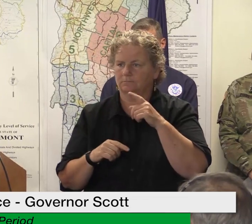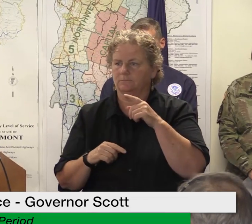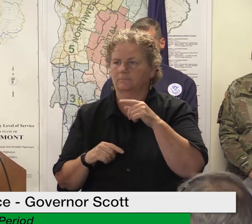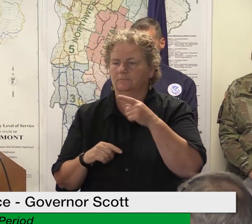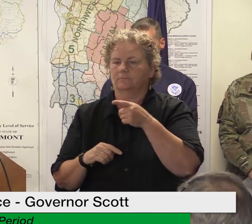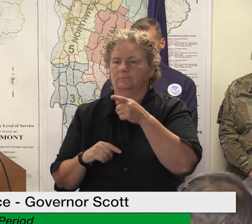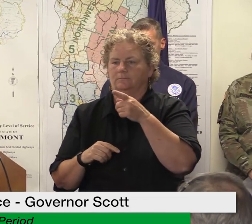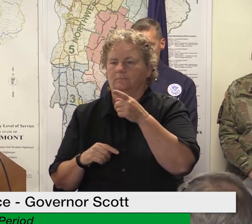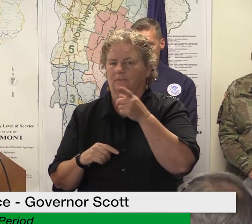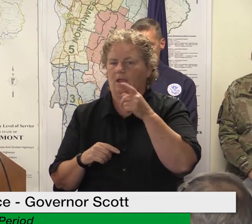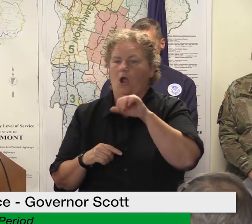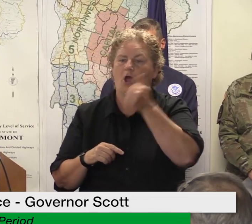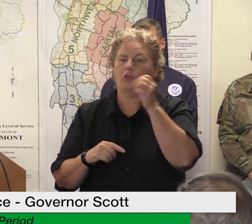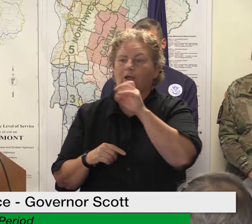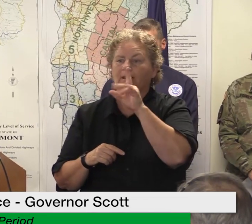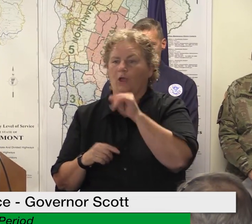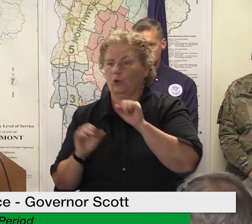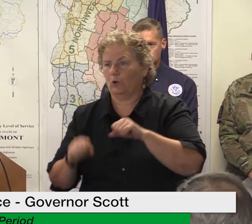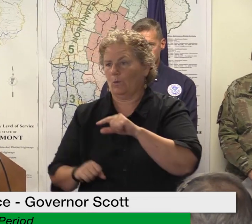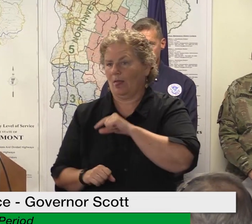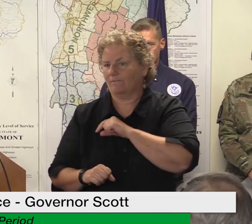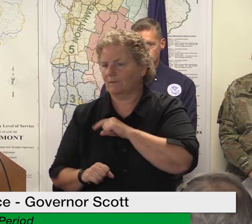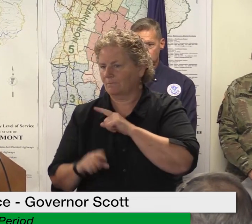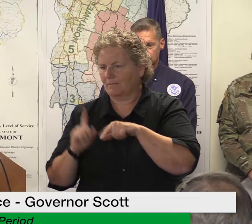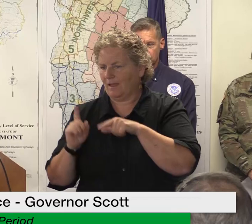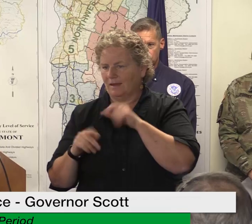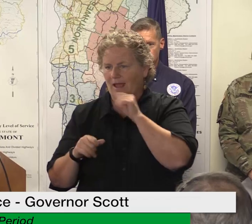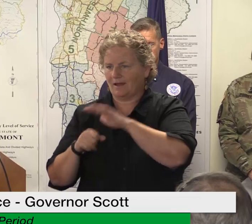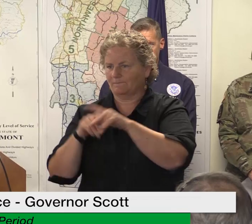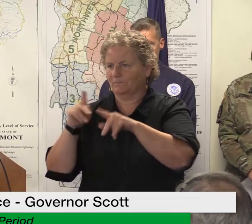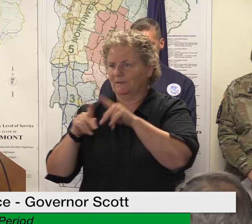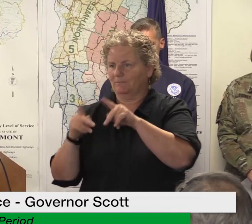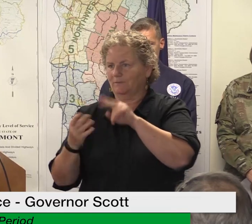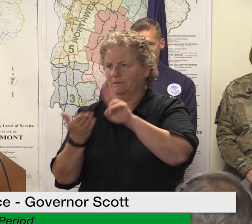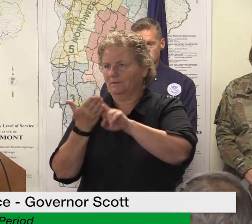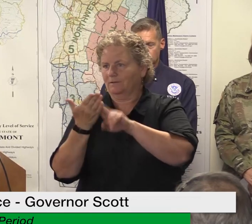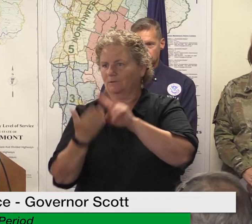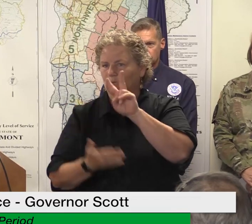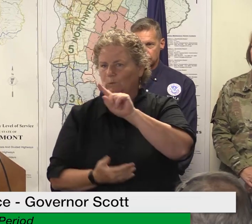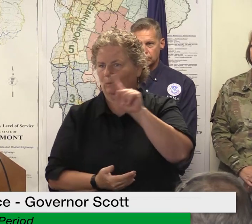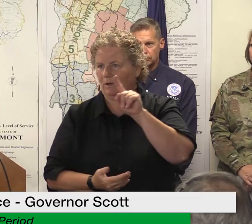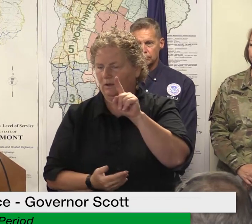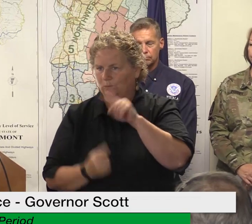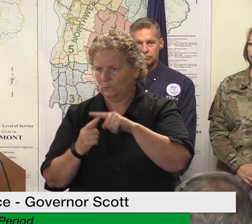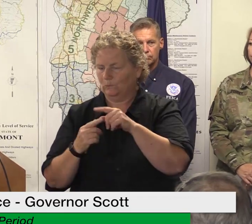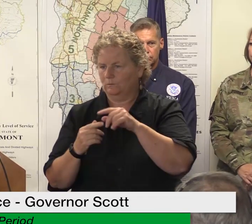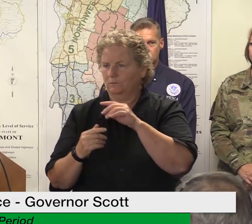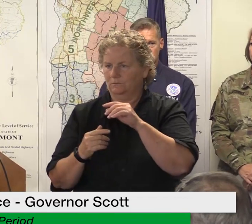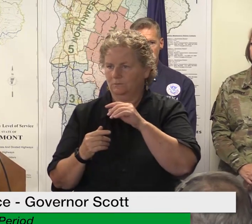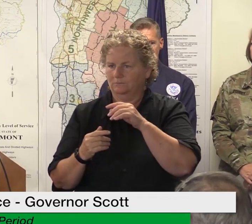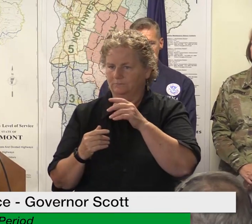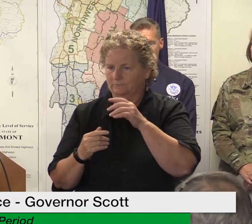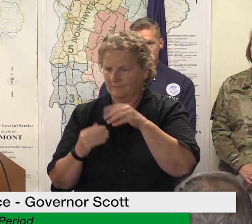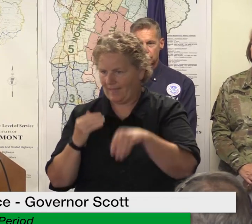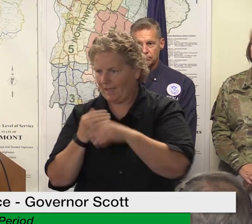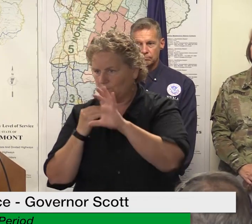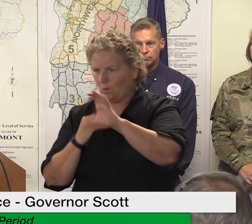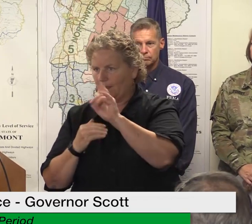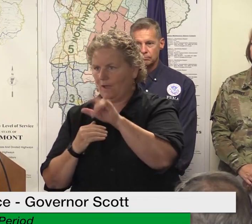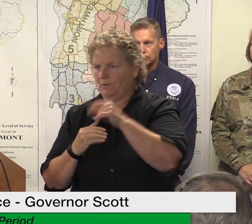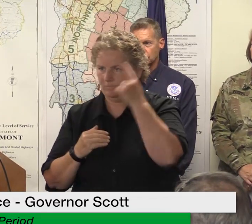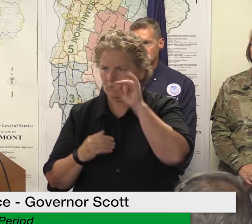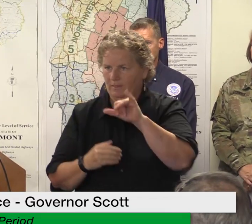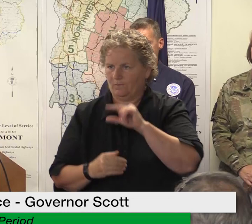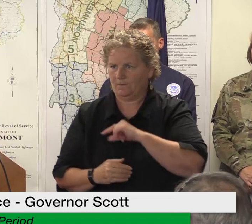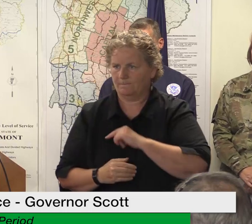report that uh and that will get us uh to where we hope to get to uh which is a declaration uh